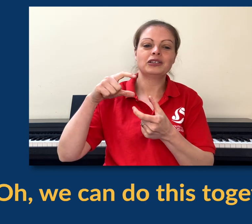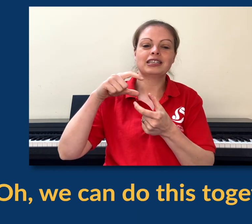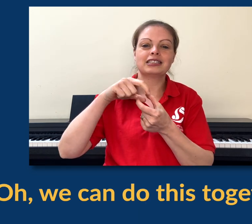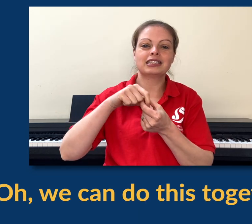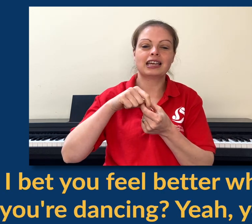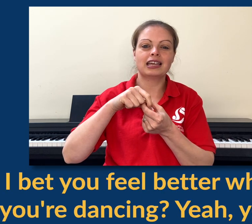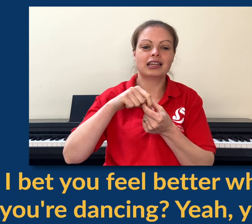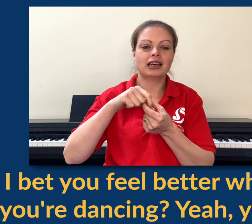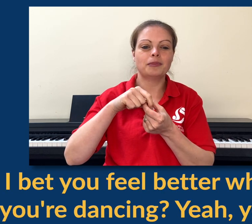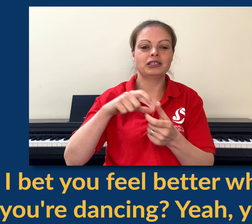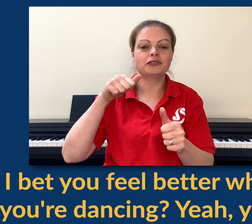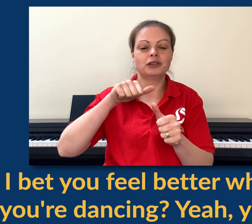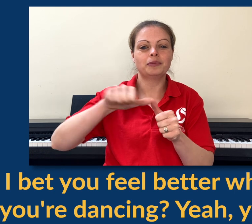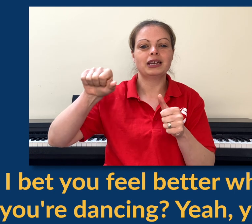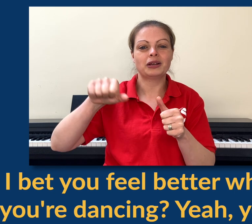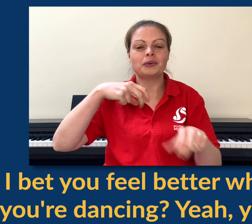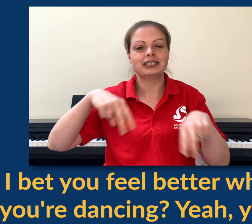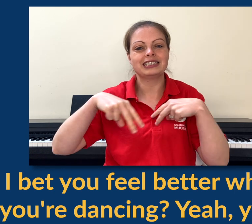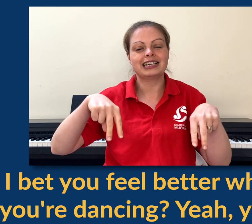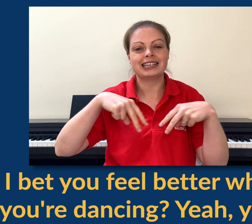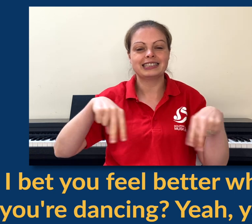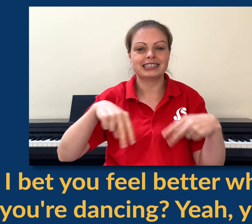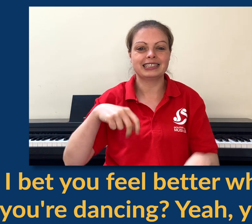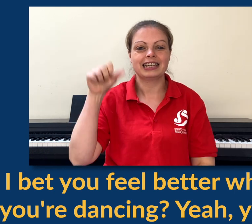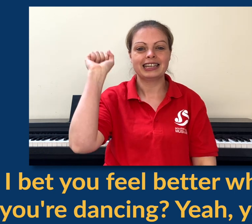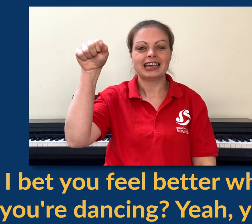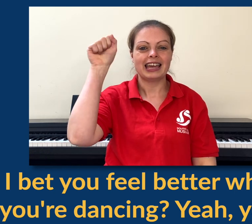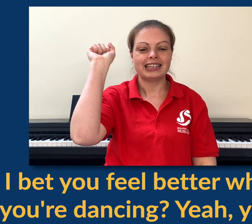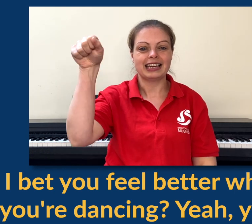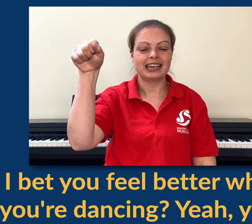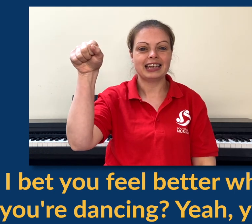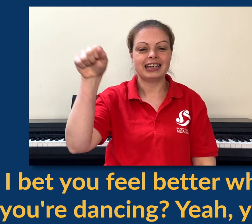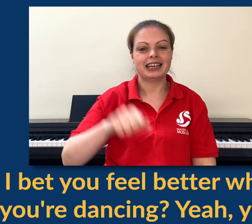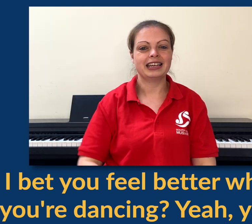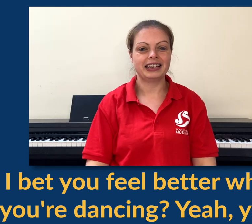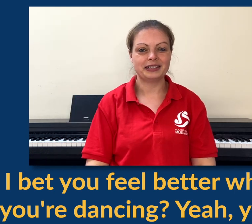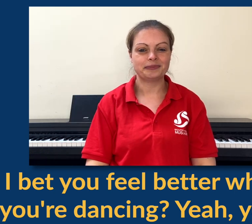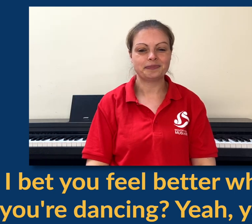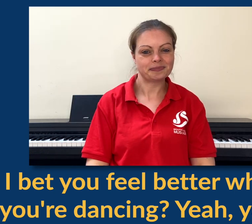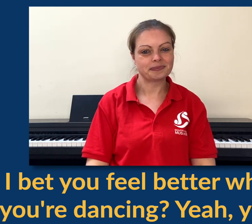we can do this together I bet you feel better when you're dancing Yeah, yeah